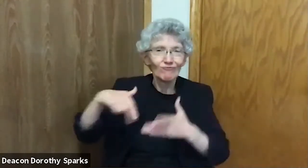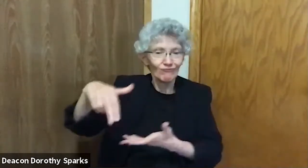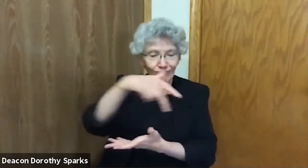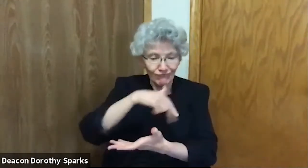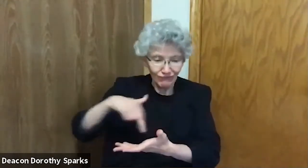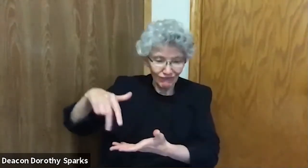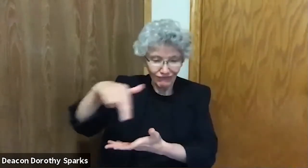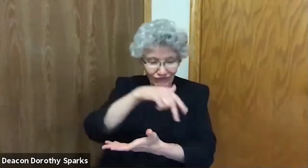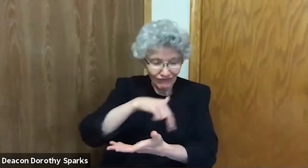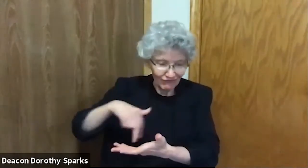breathing.